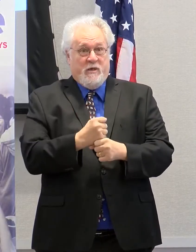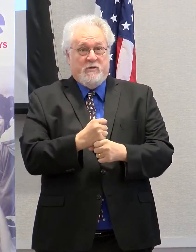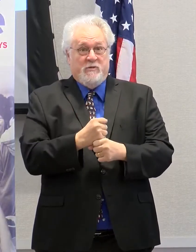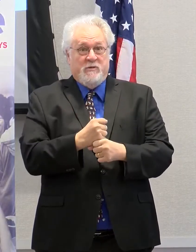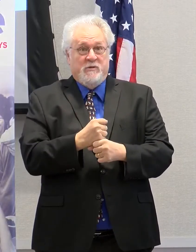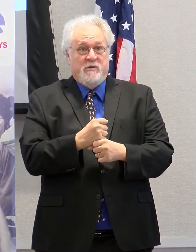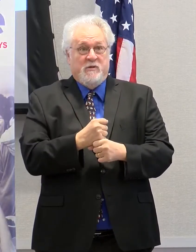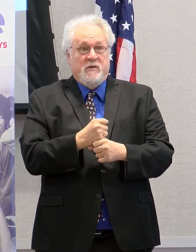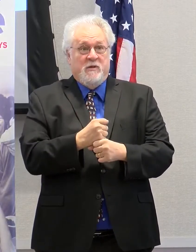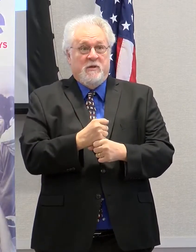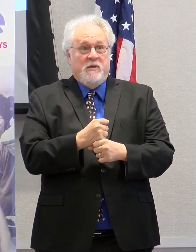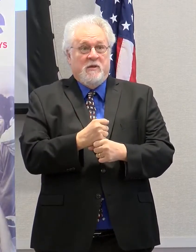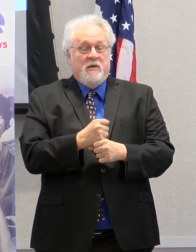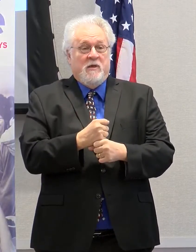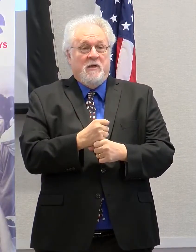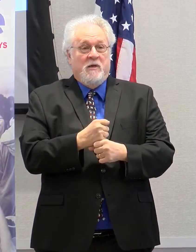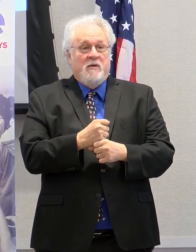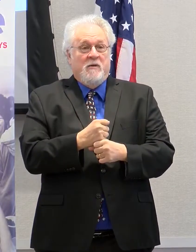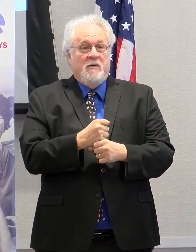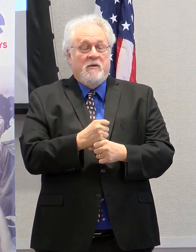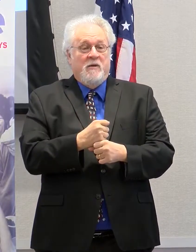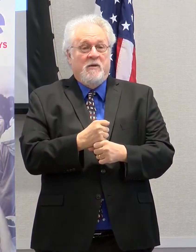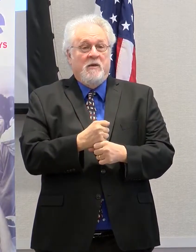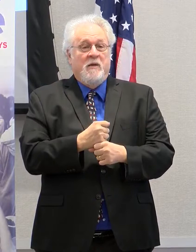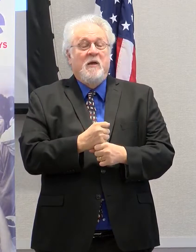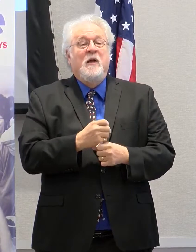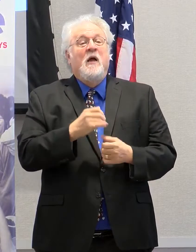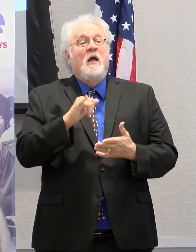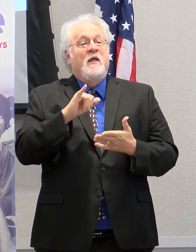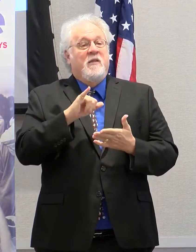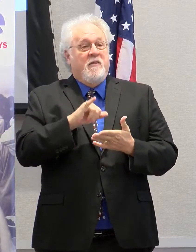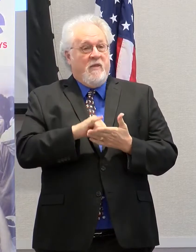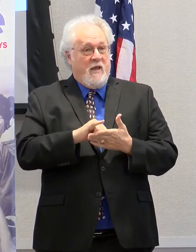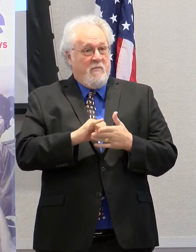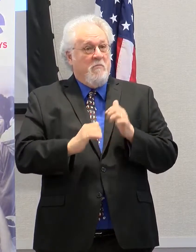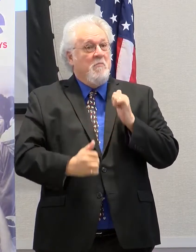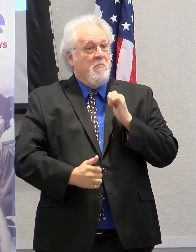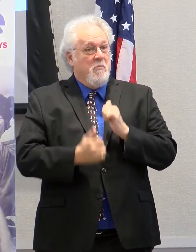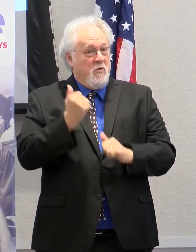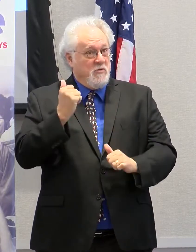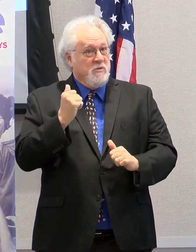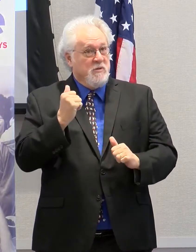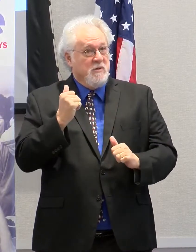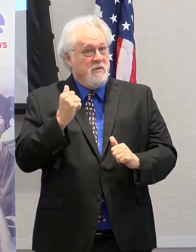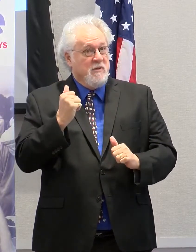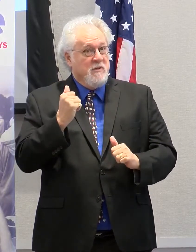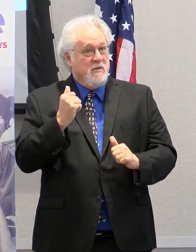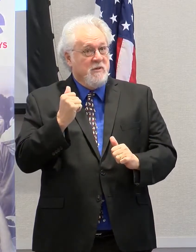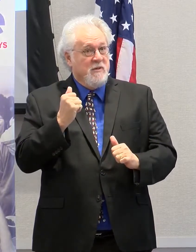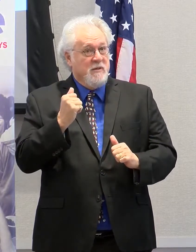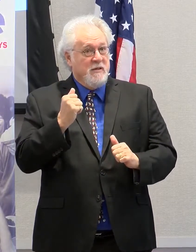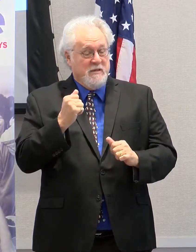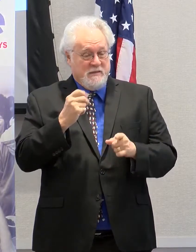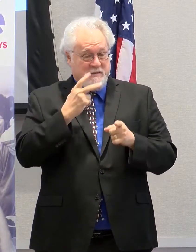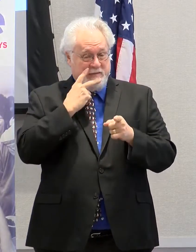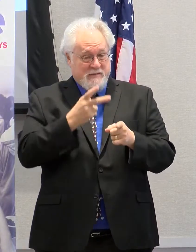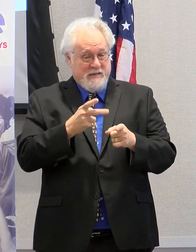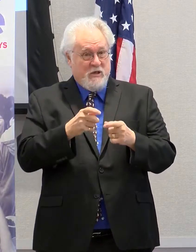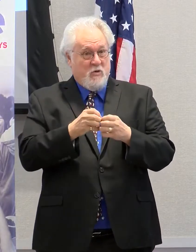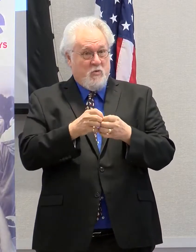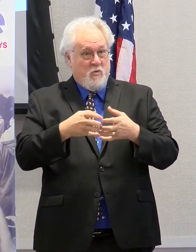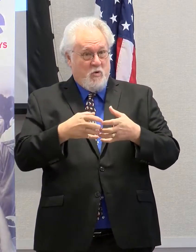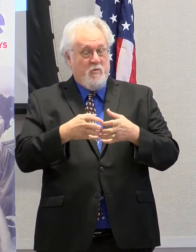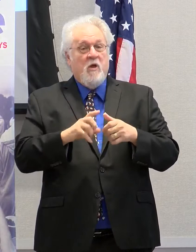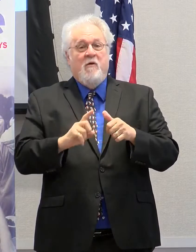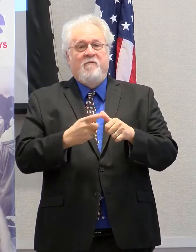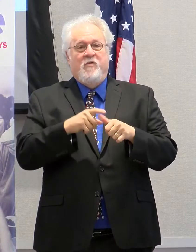And that has primarily, we've seen the greatest level of growth as it relates